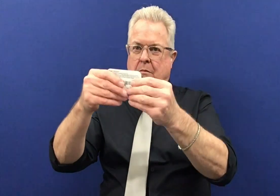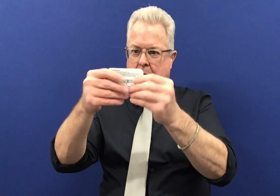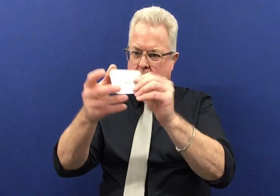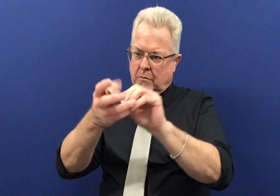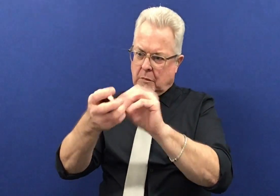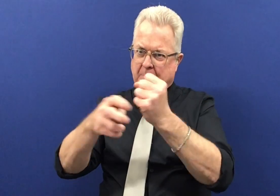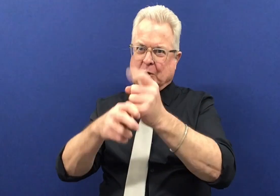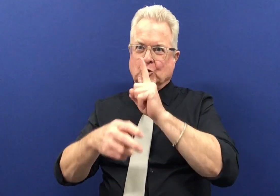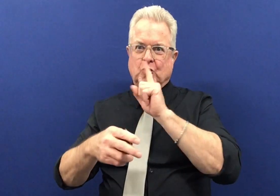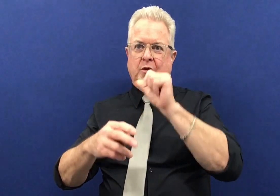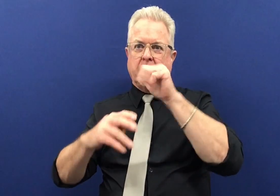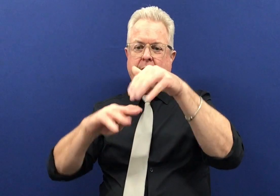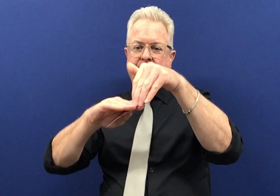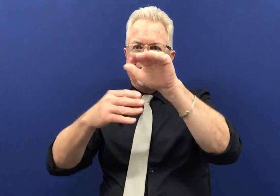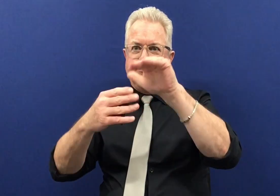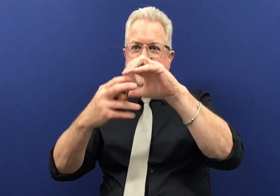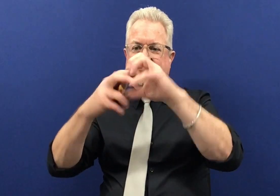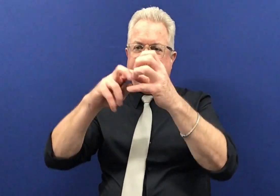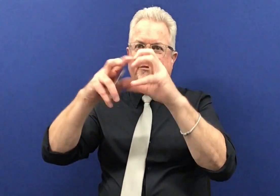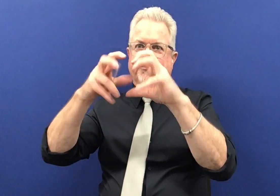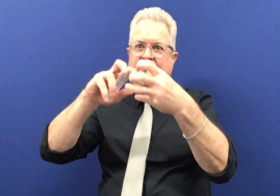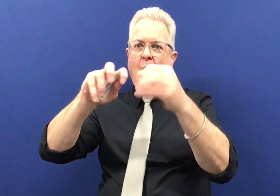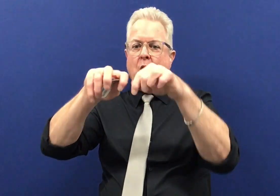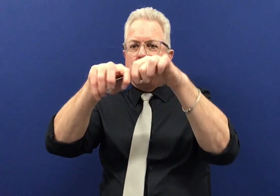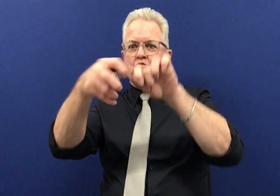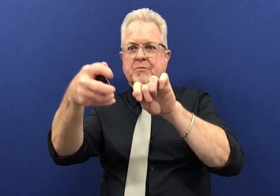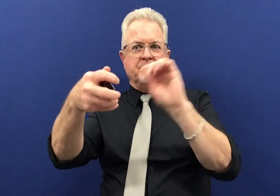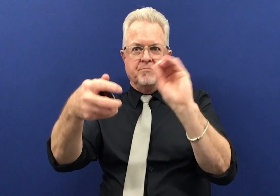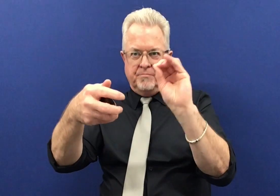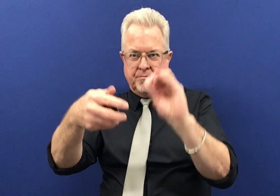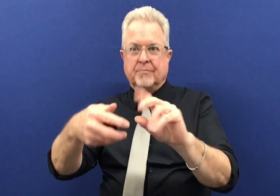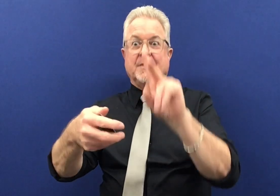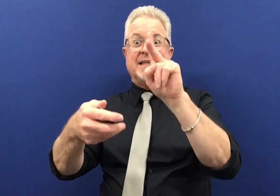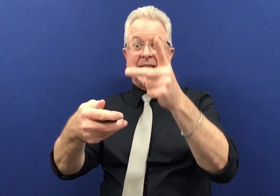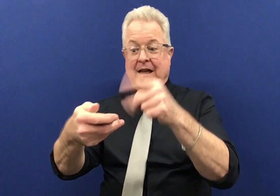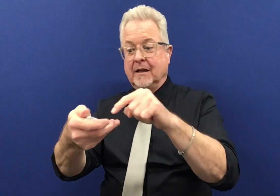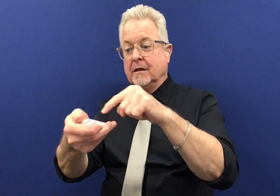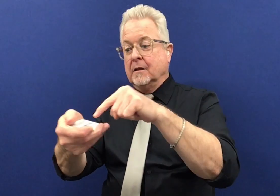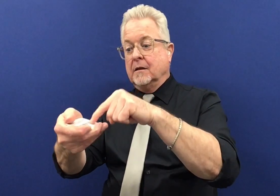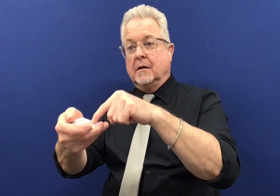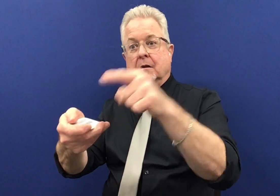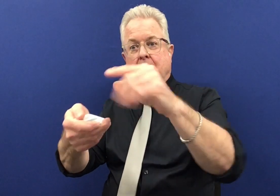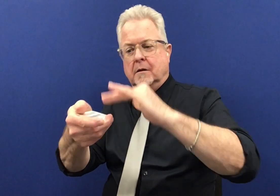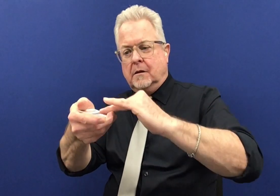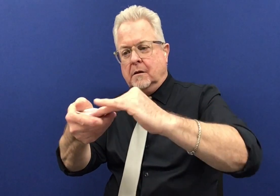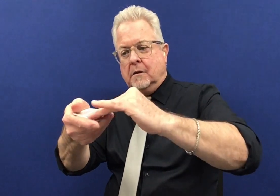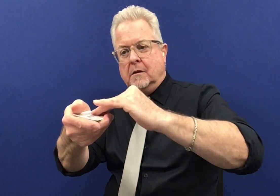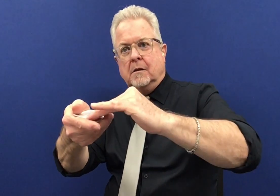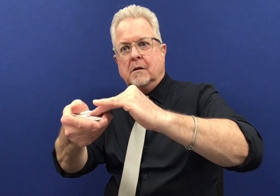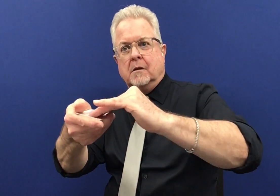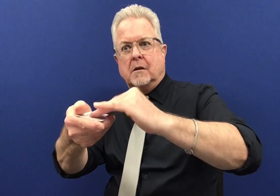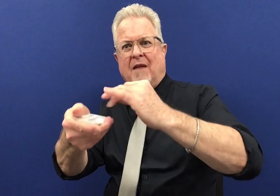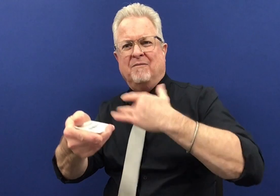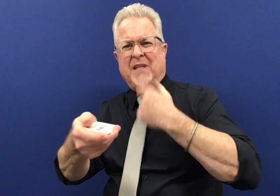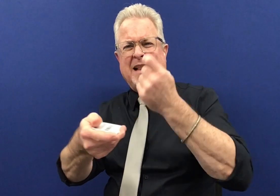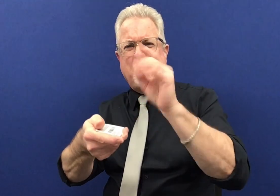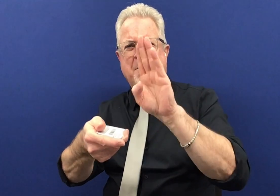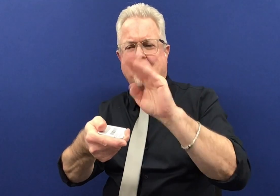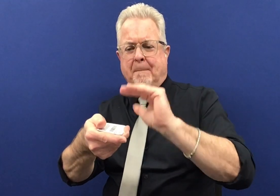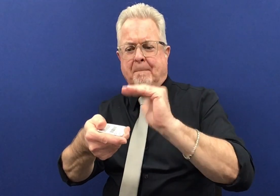usually it's in an envelope of some kind you want to make sure that it hasn't been touched or ripped or in any way changed and then you might want